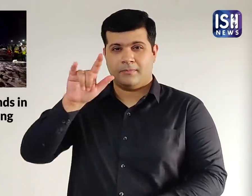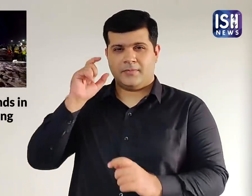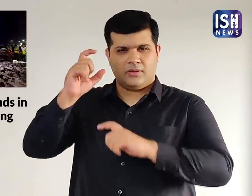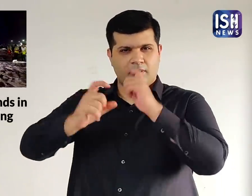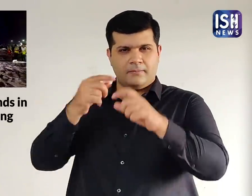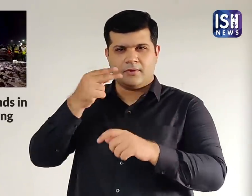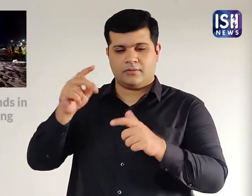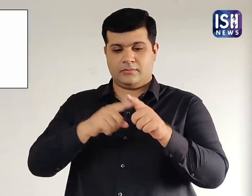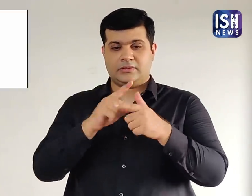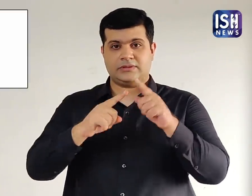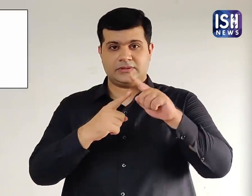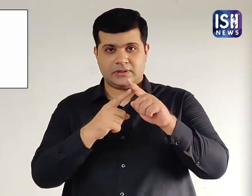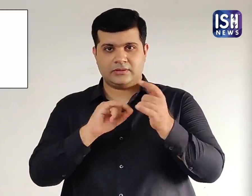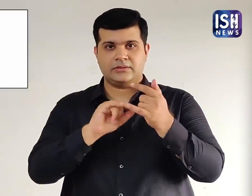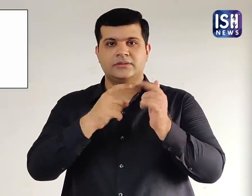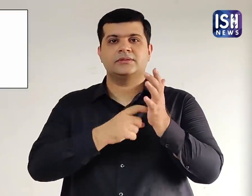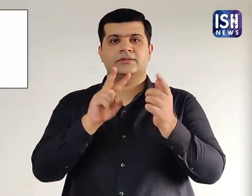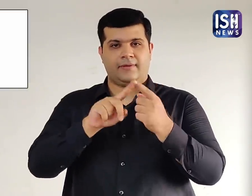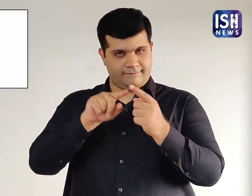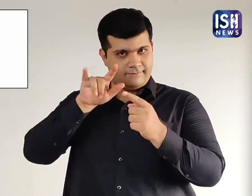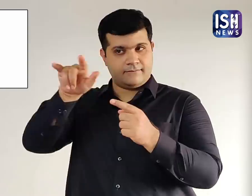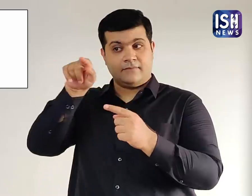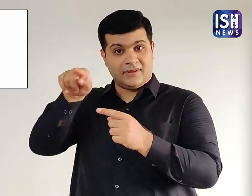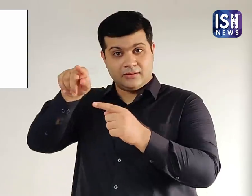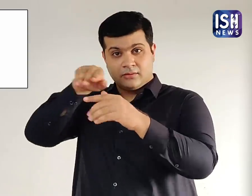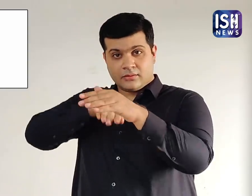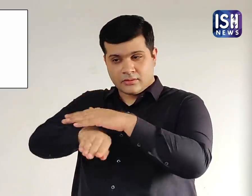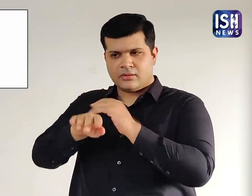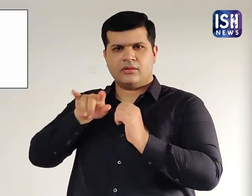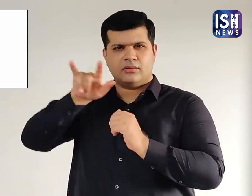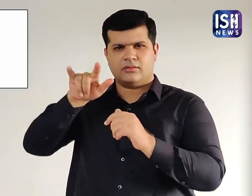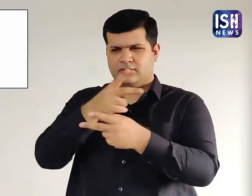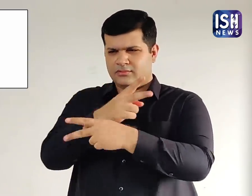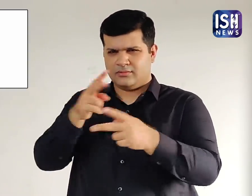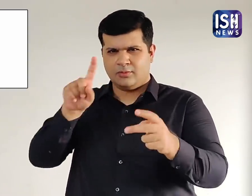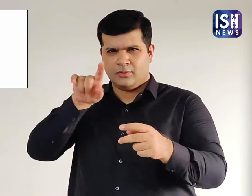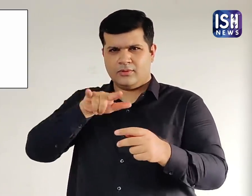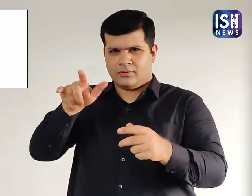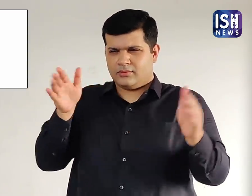The Beechcraft VT-JIL aircraft belonged to JetServ Aviation.